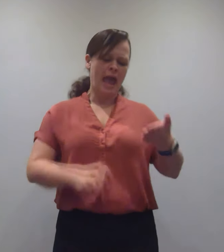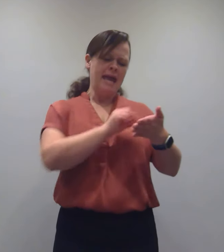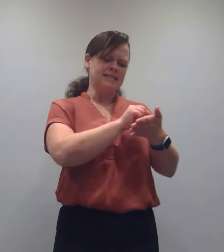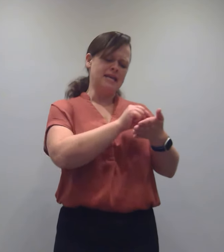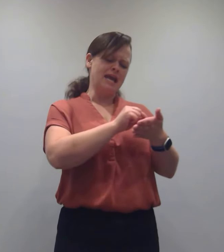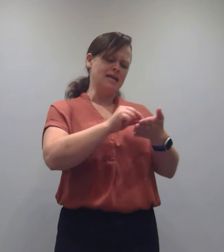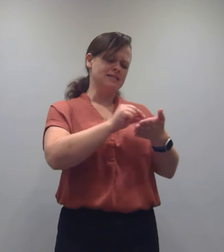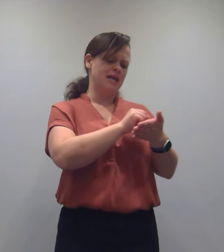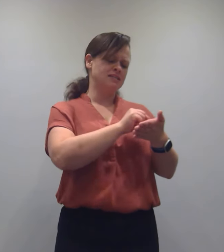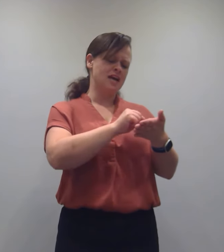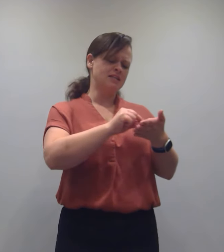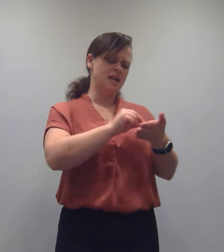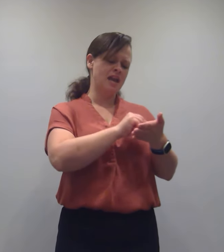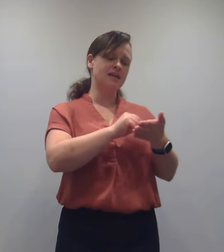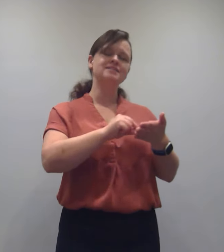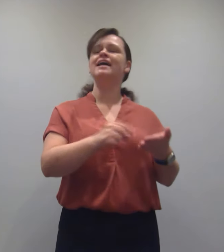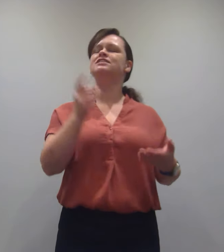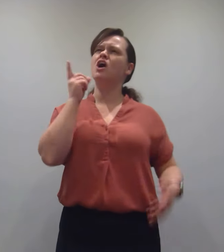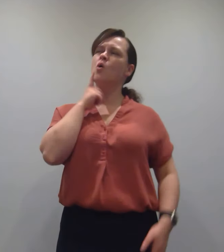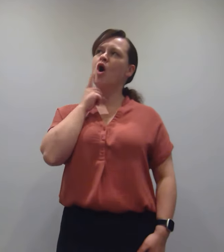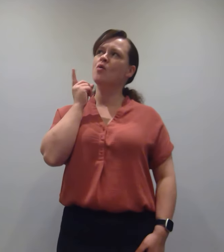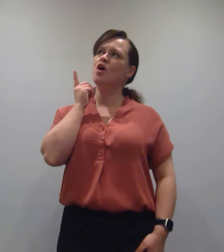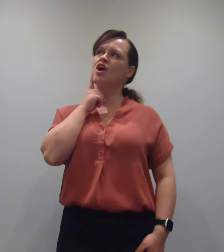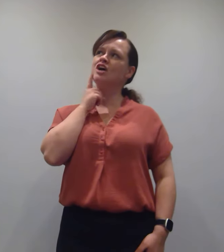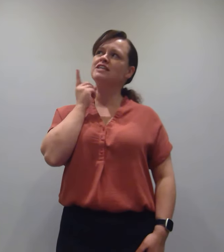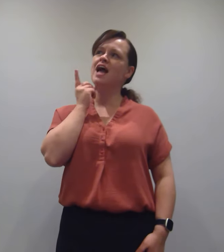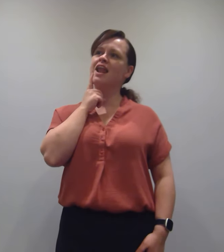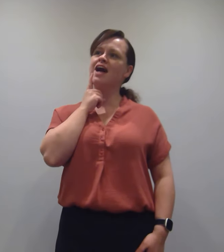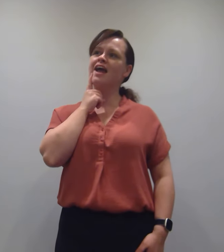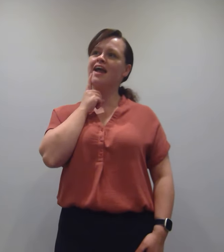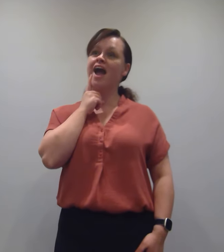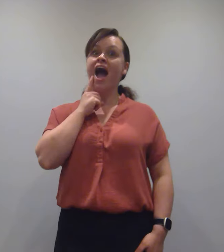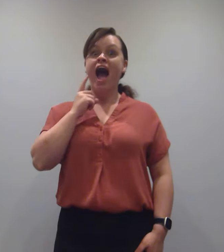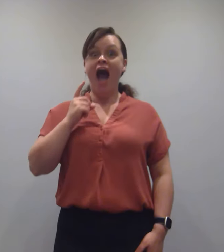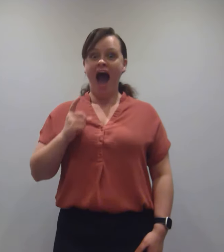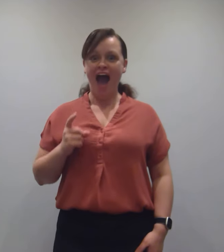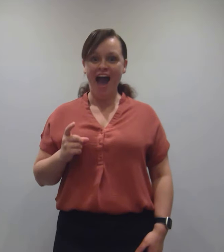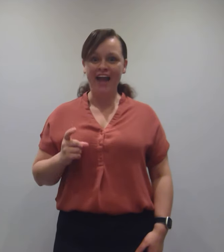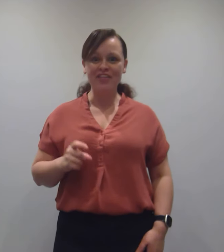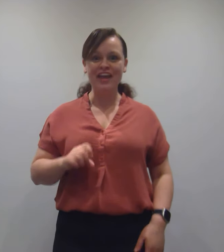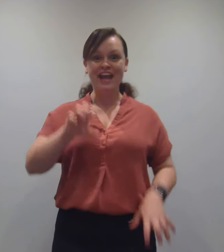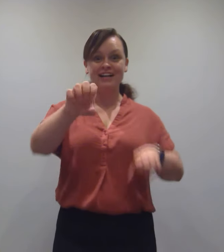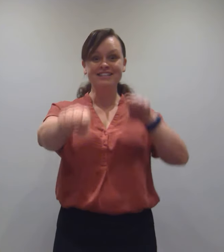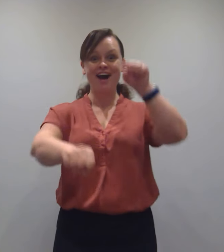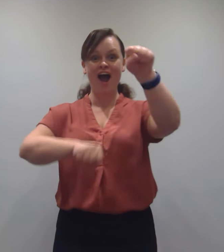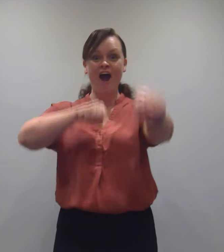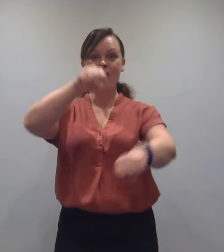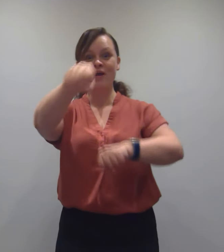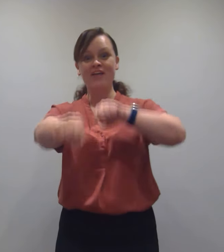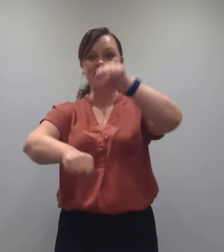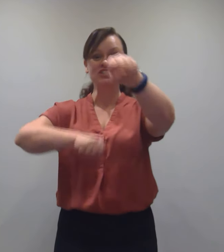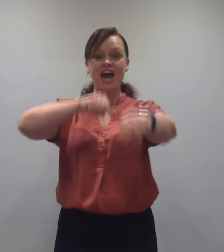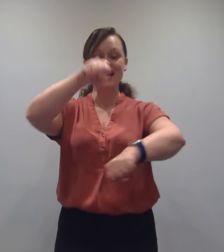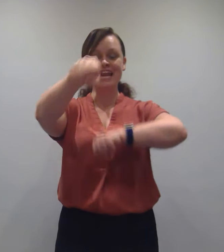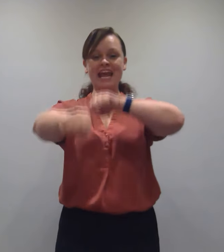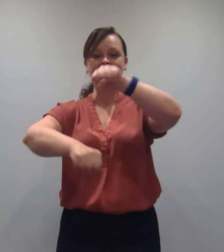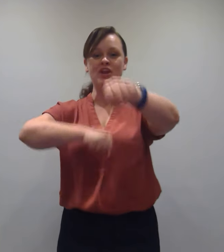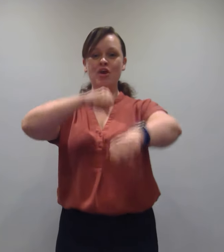Dear Santa, dear Santa, what would I like? I think I'll start with a shiny new